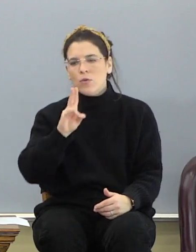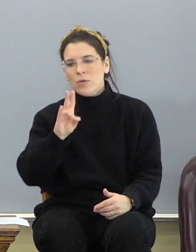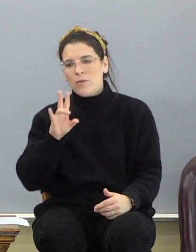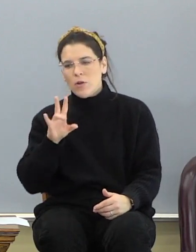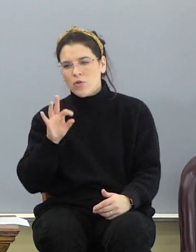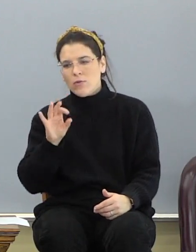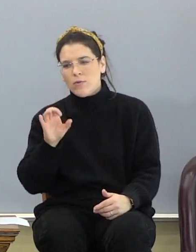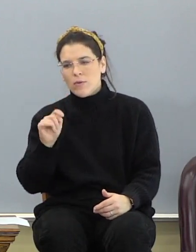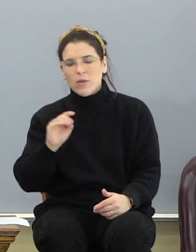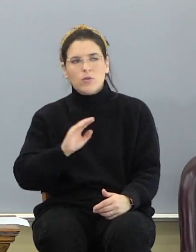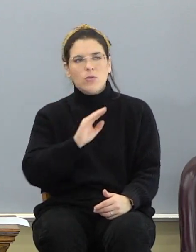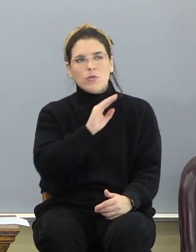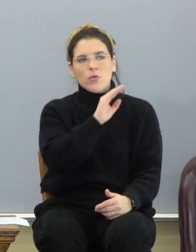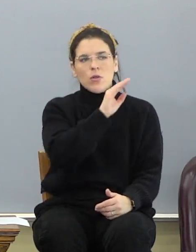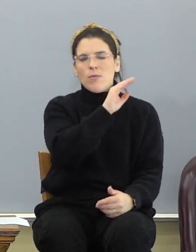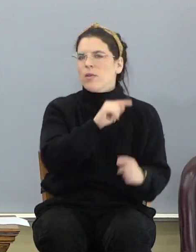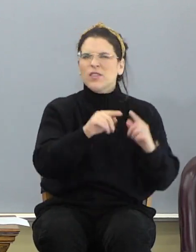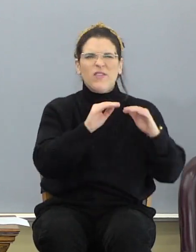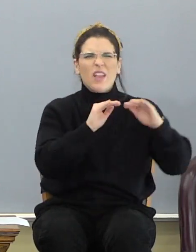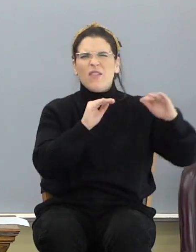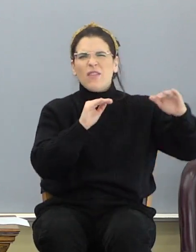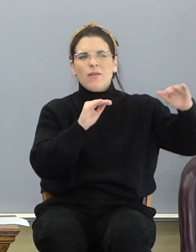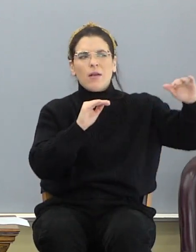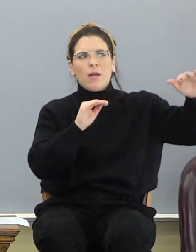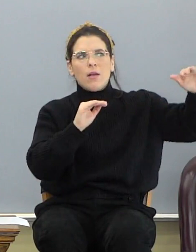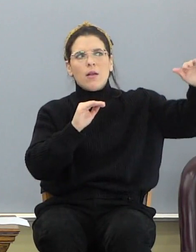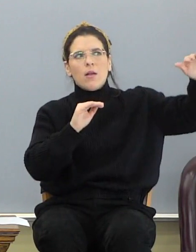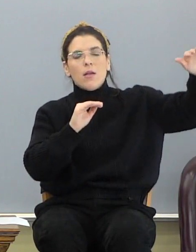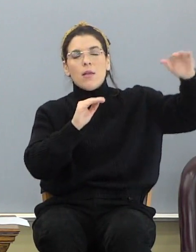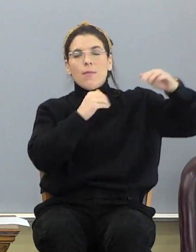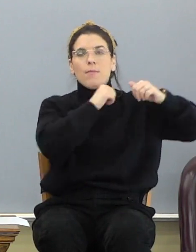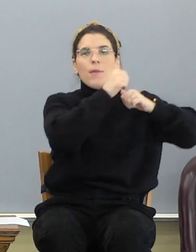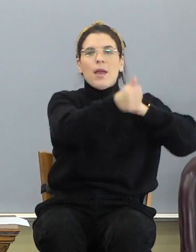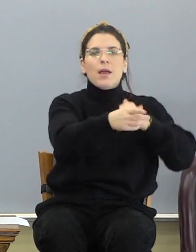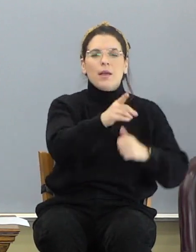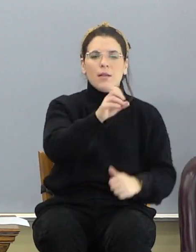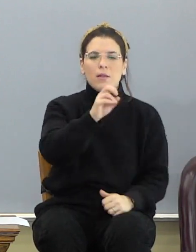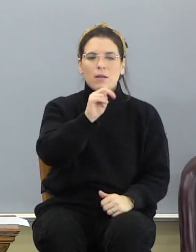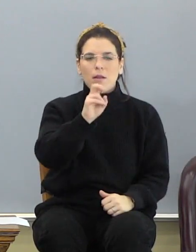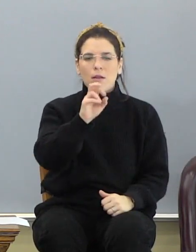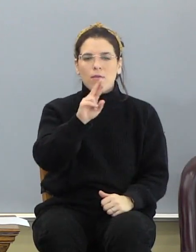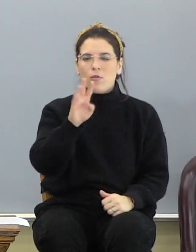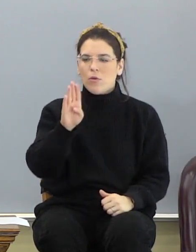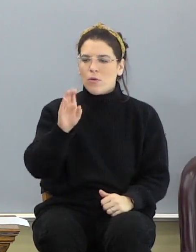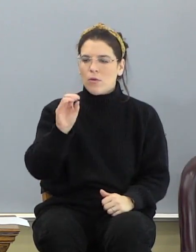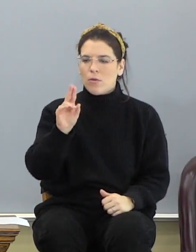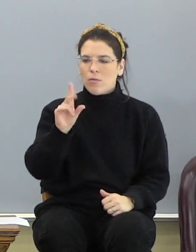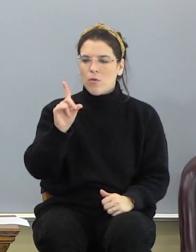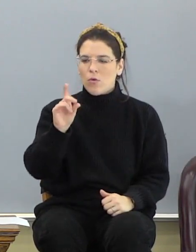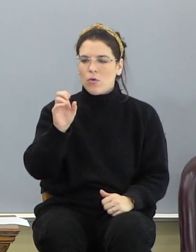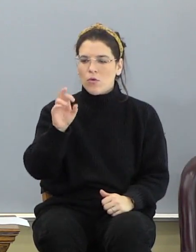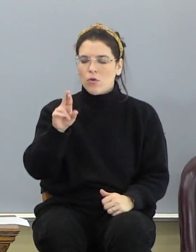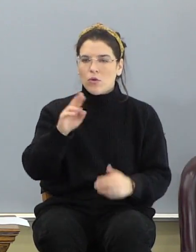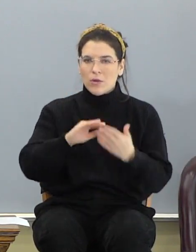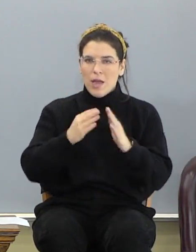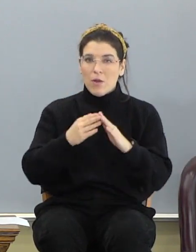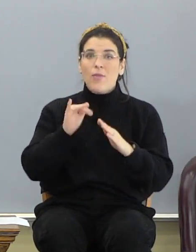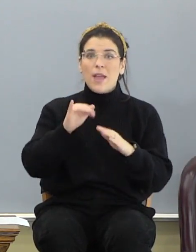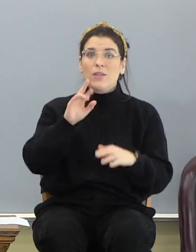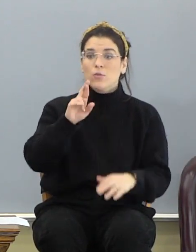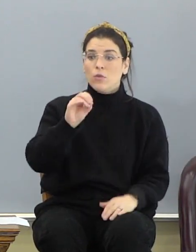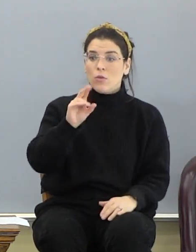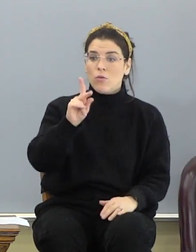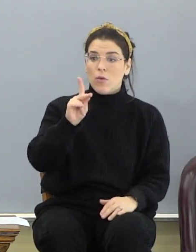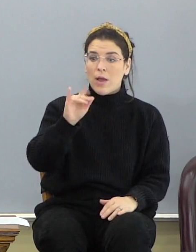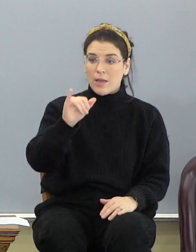it's going up, but it's all flat. But right beyond Denver, there's a town called Boulder, and that's where the Rockies start. And man, they are